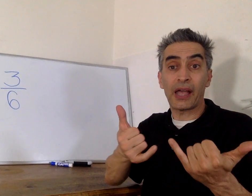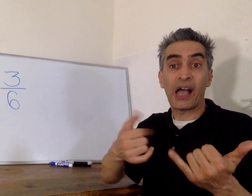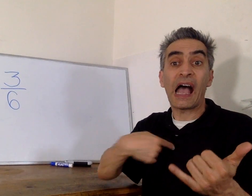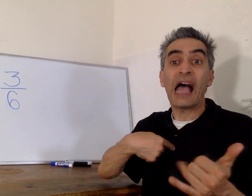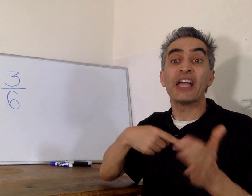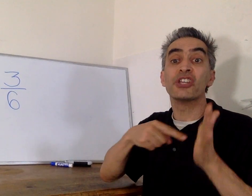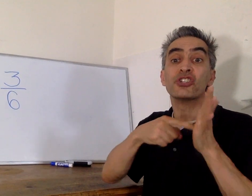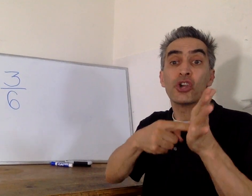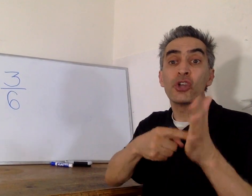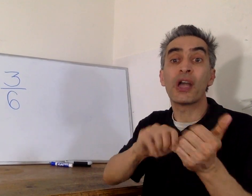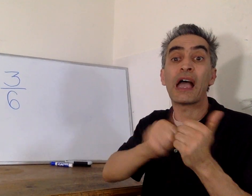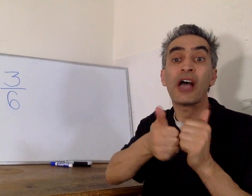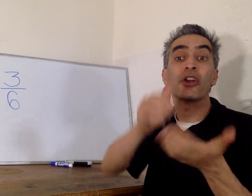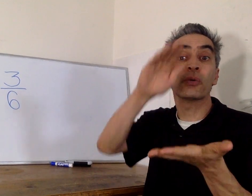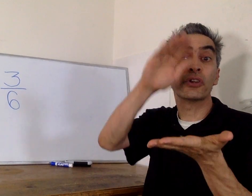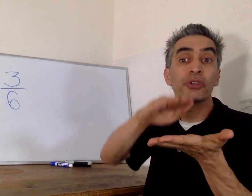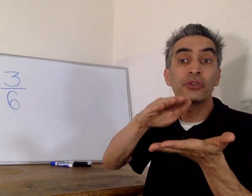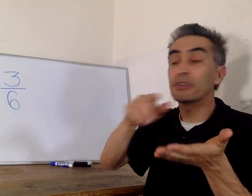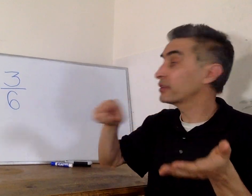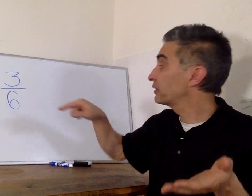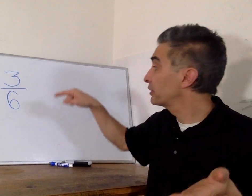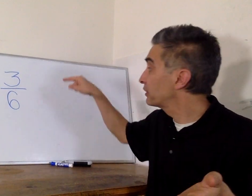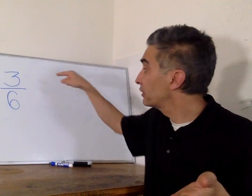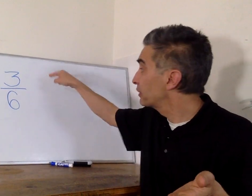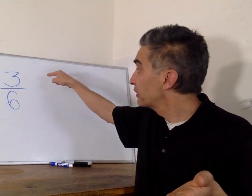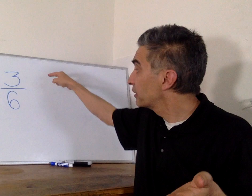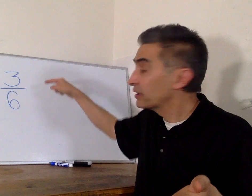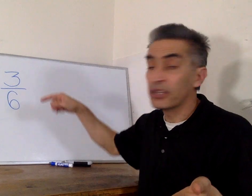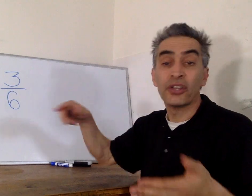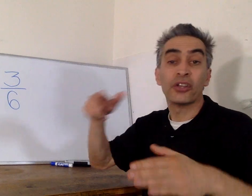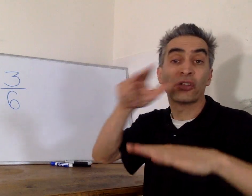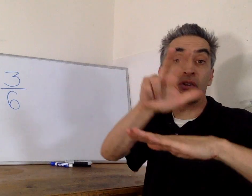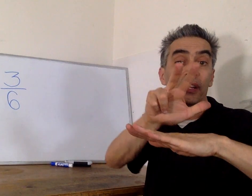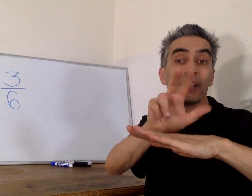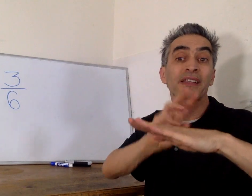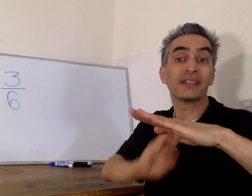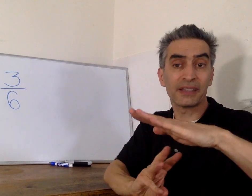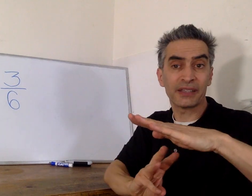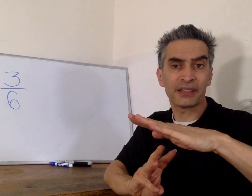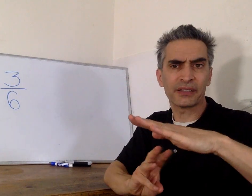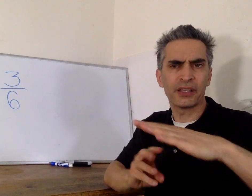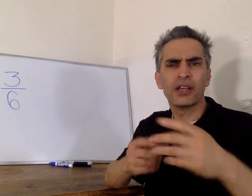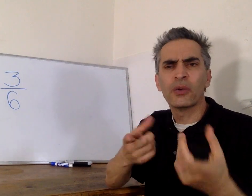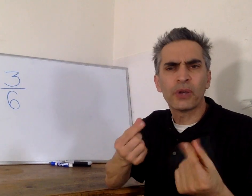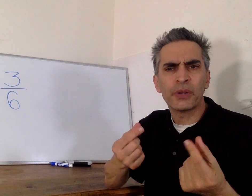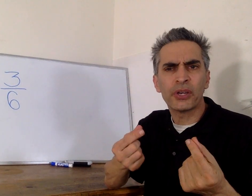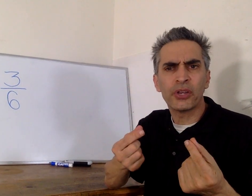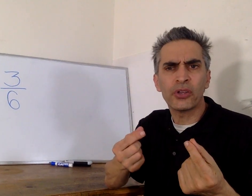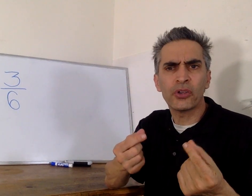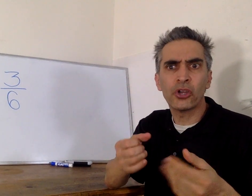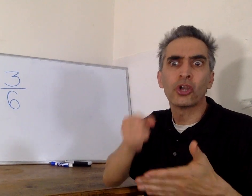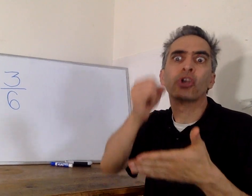Now, I'll show you how to reduce this fraction. Three-sixths. What are we going to do?